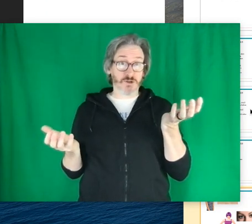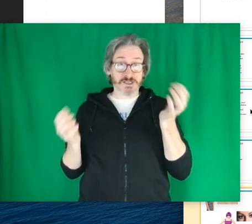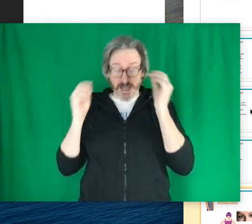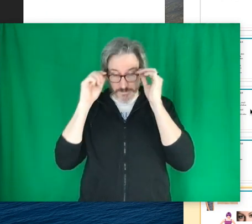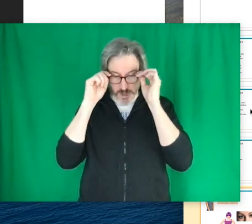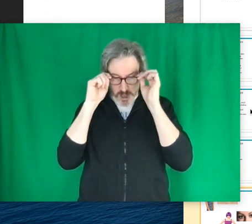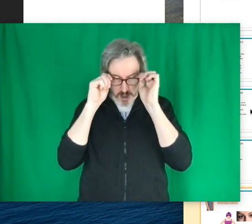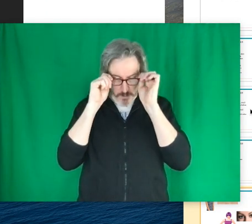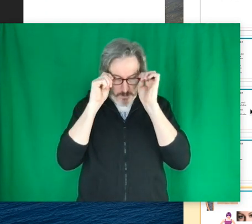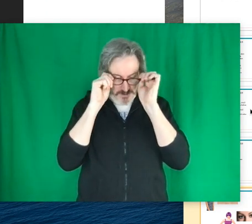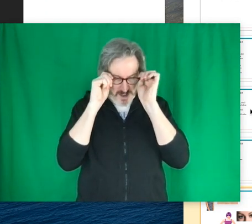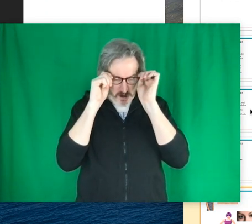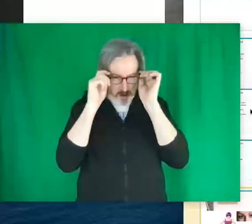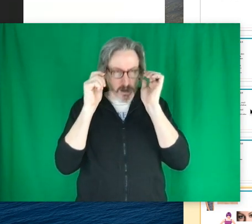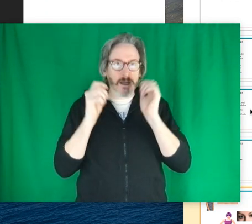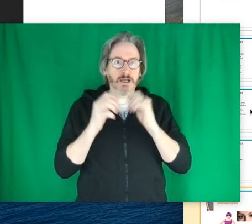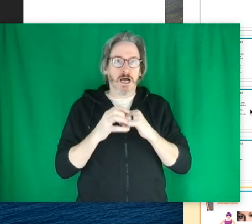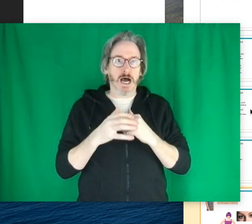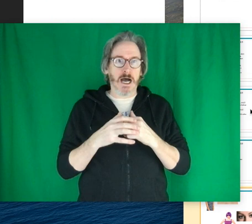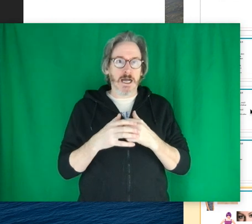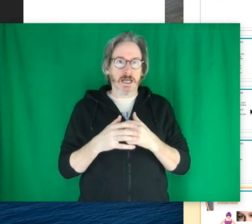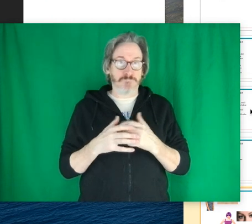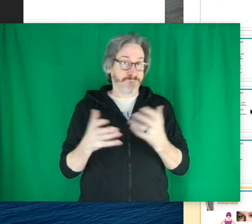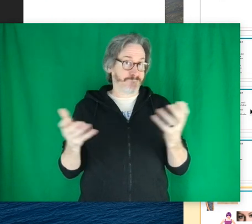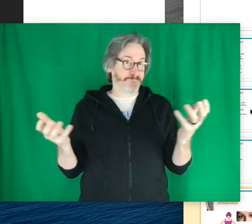the two of them are the same, but they are.